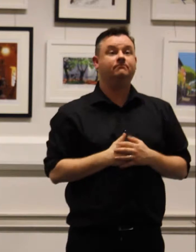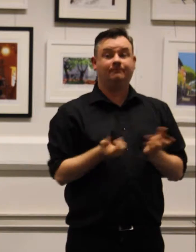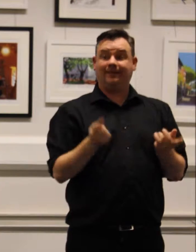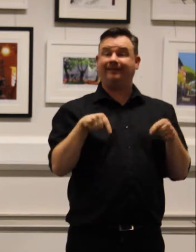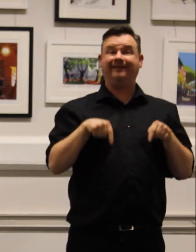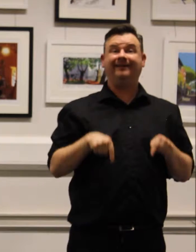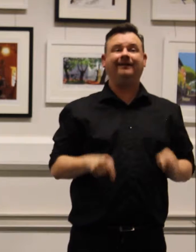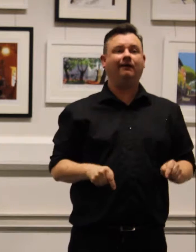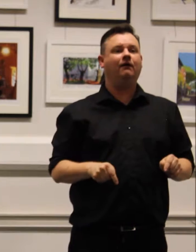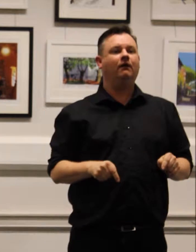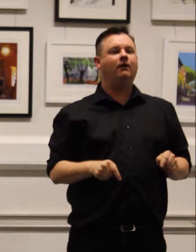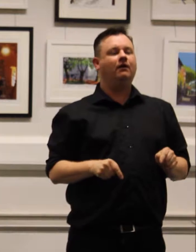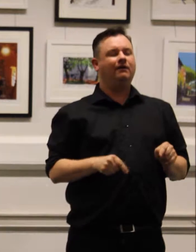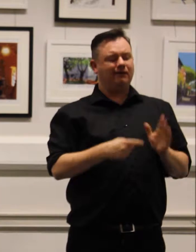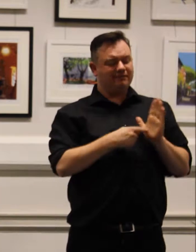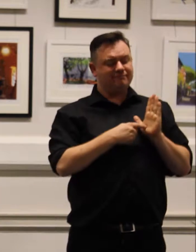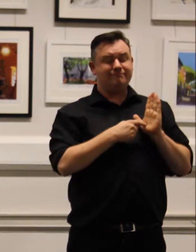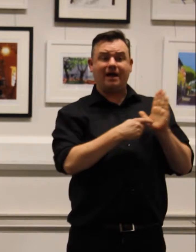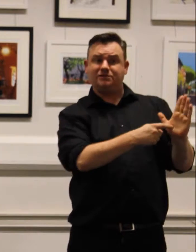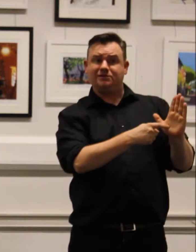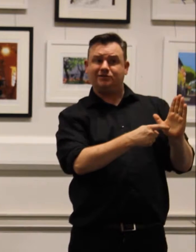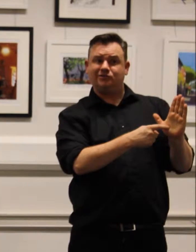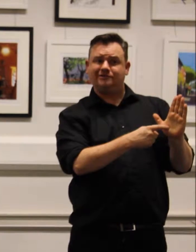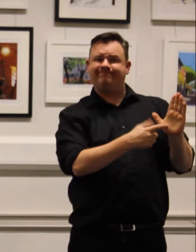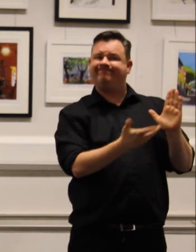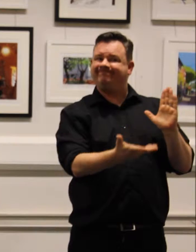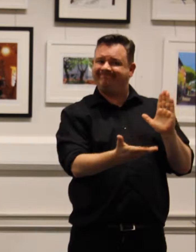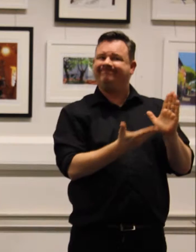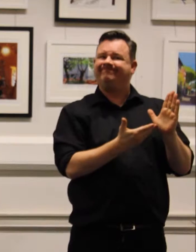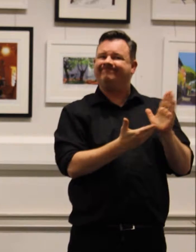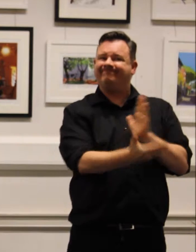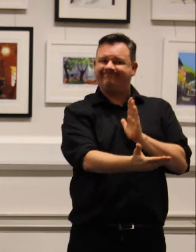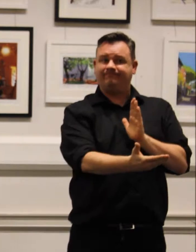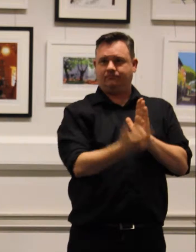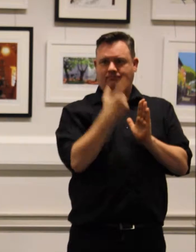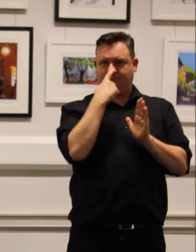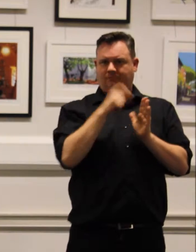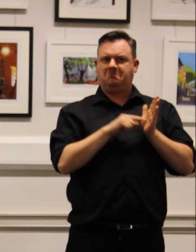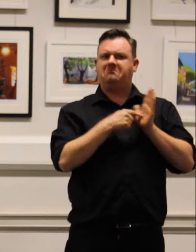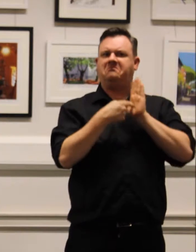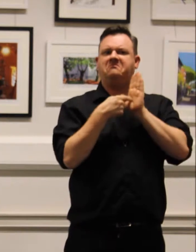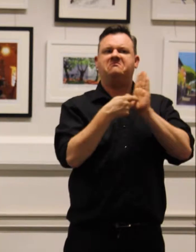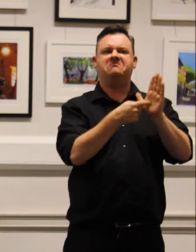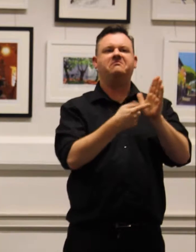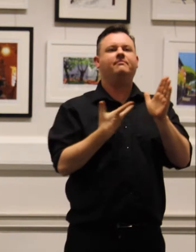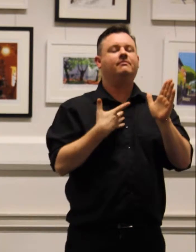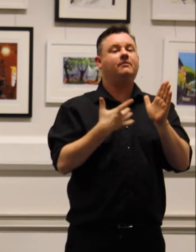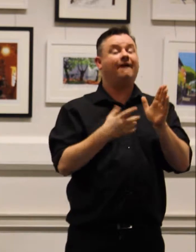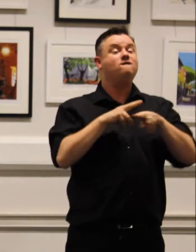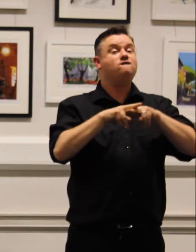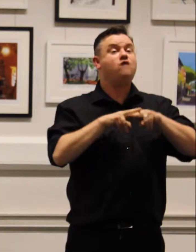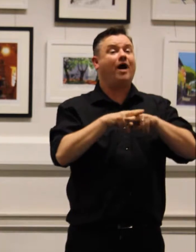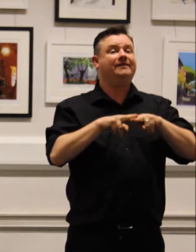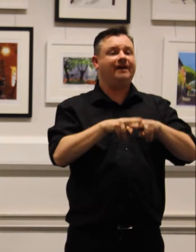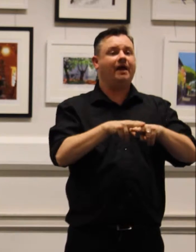the message isn't subtle, but pull it off for the class. It's Friday, and we order